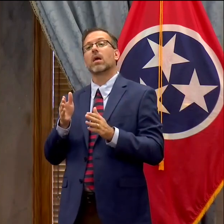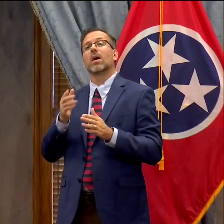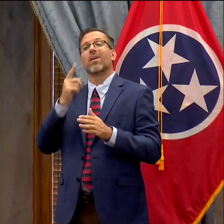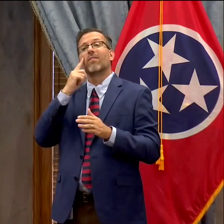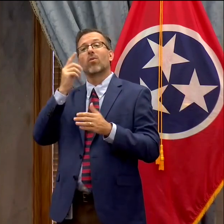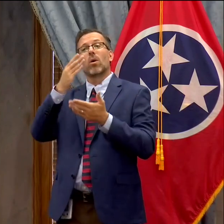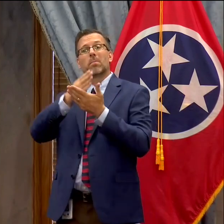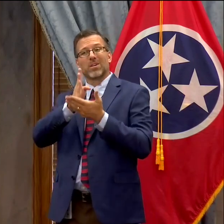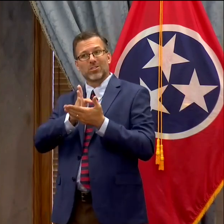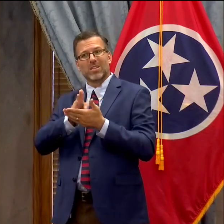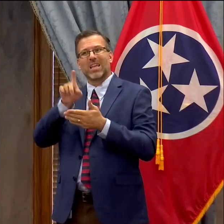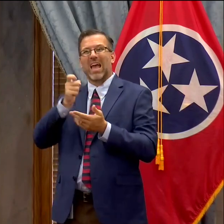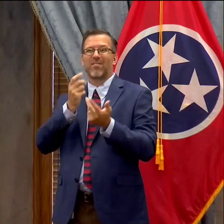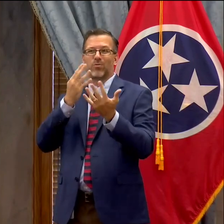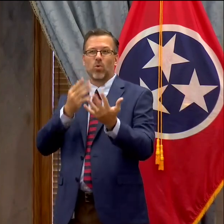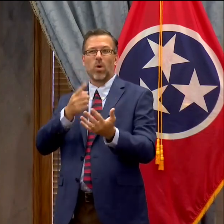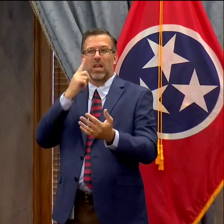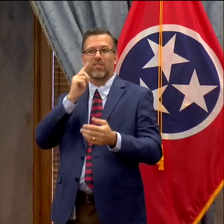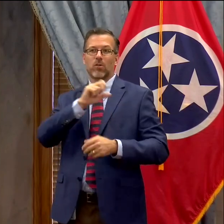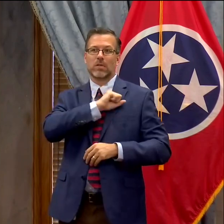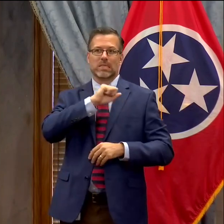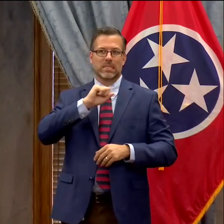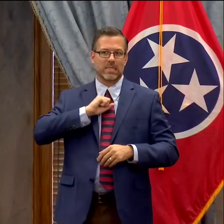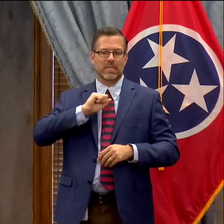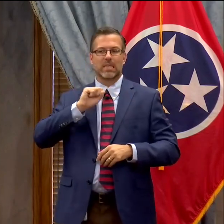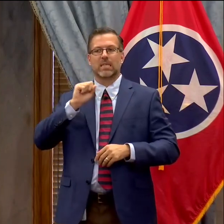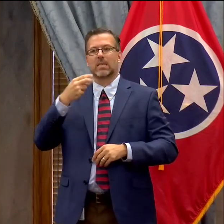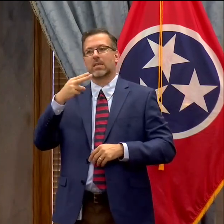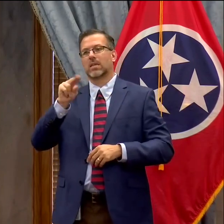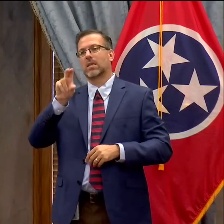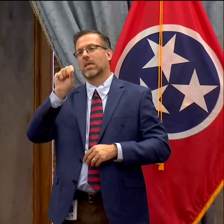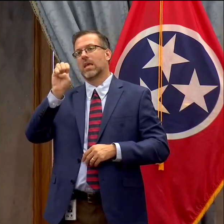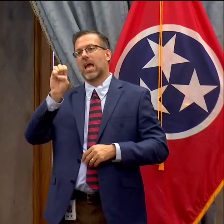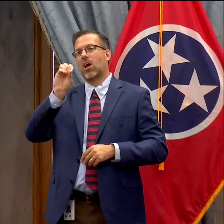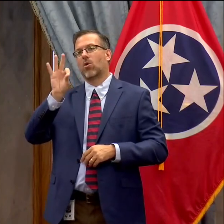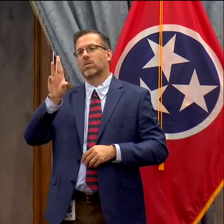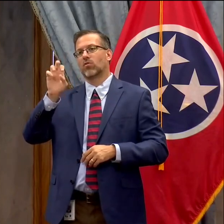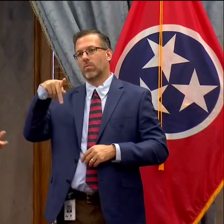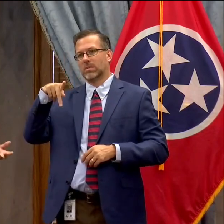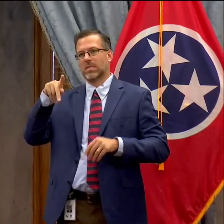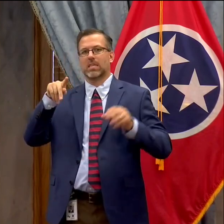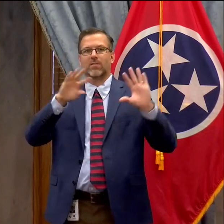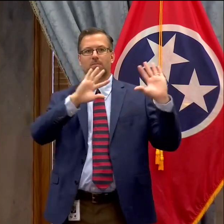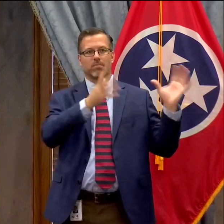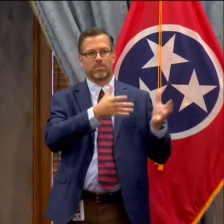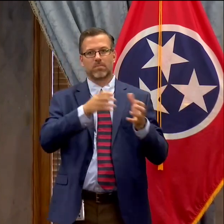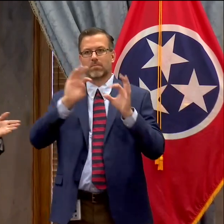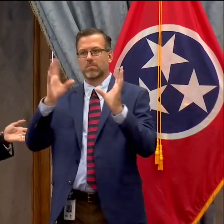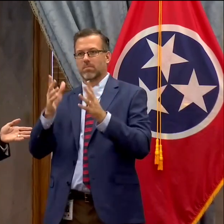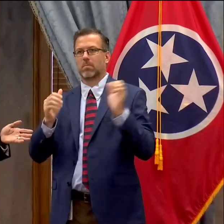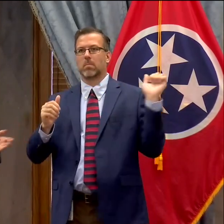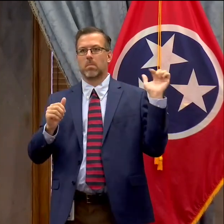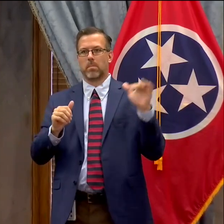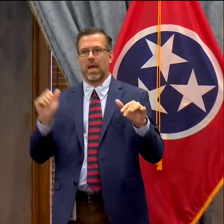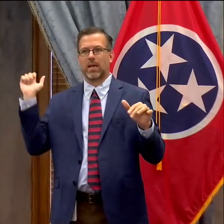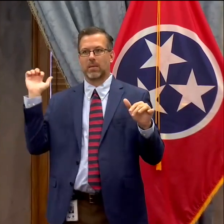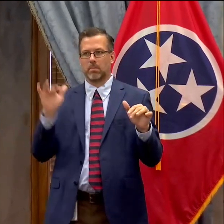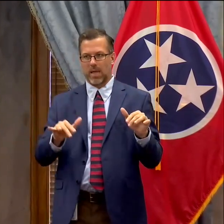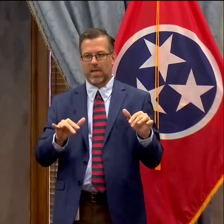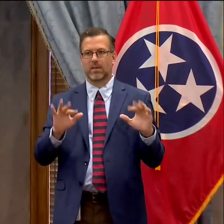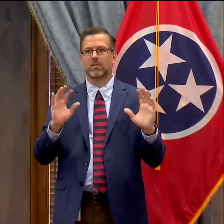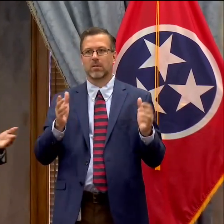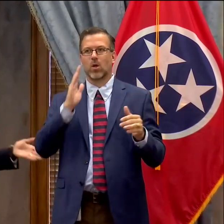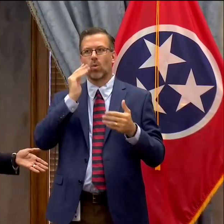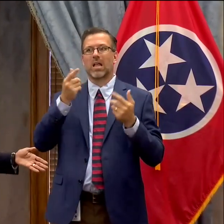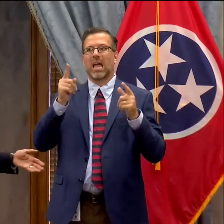legislative session and so the legislature will there will be another proposed budget for the next session in